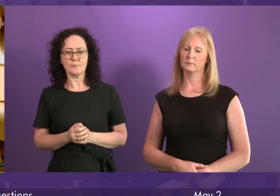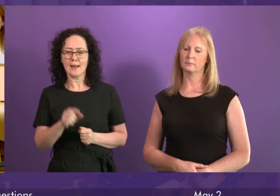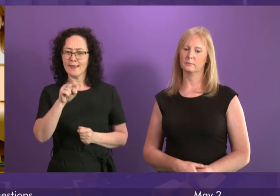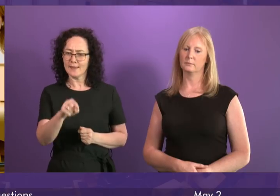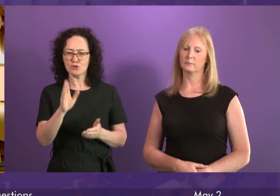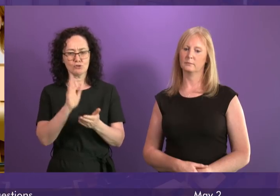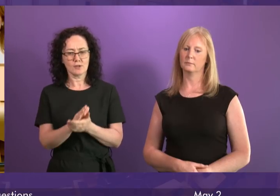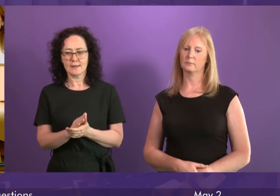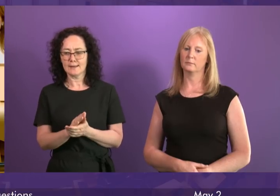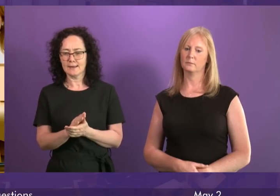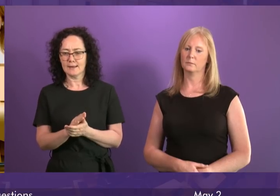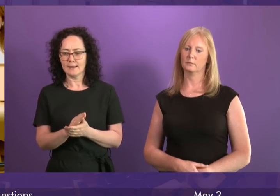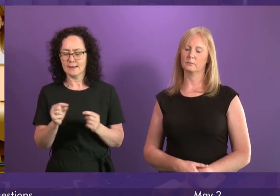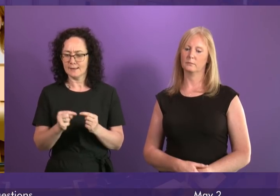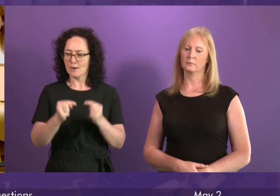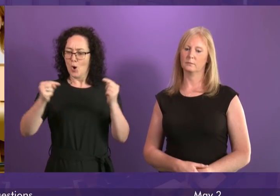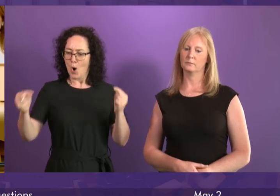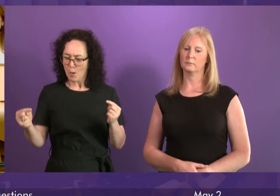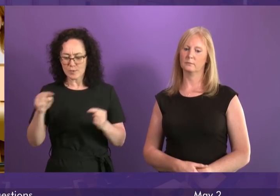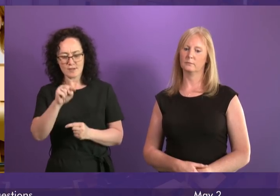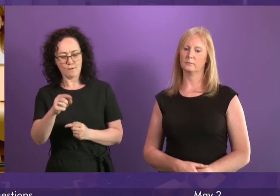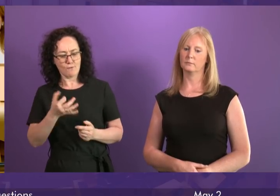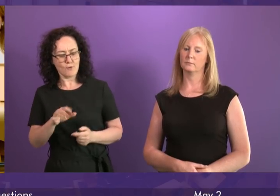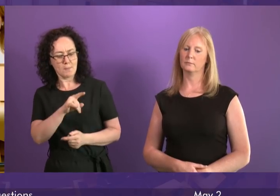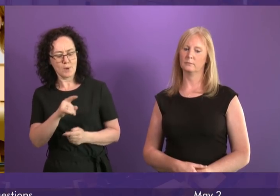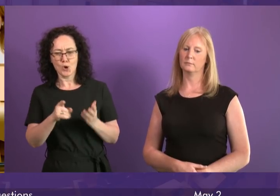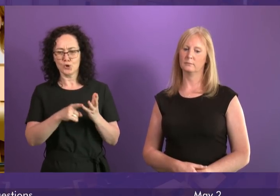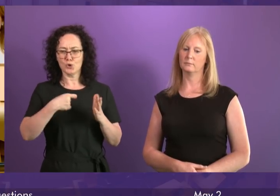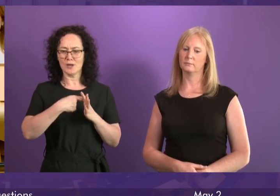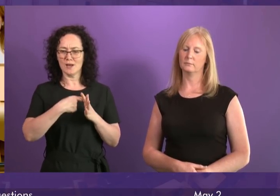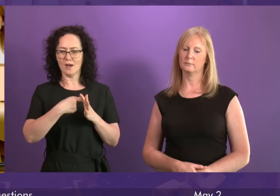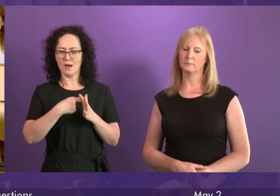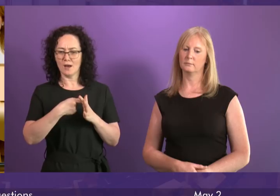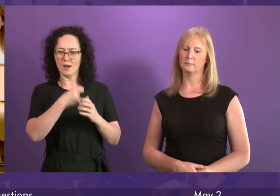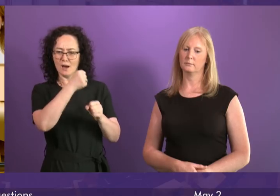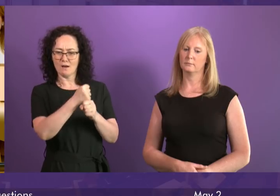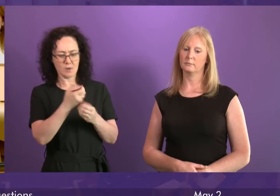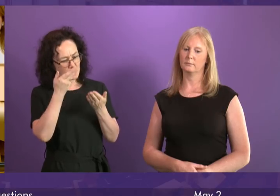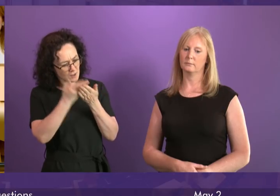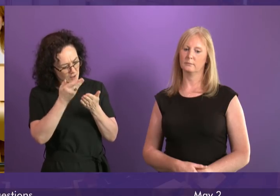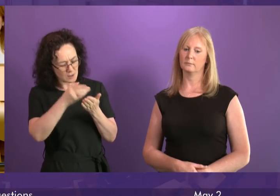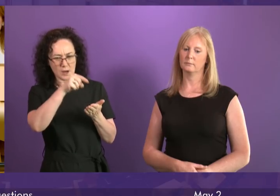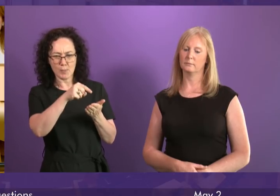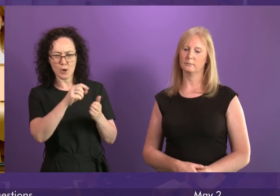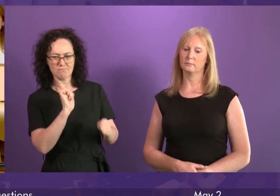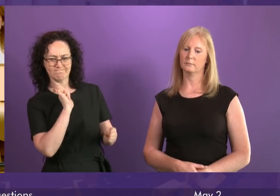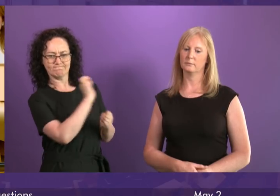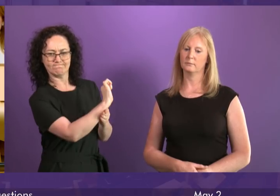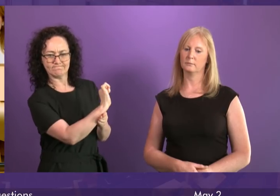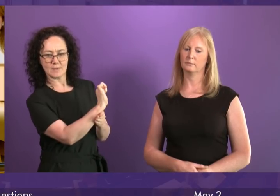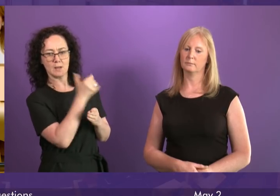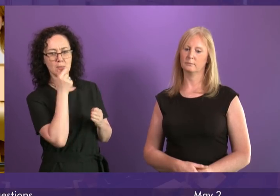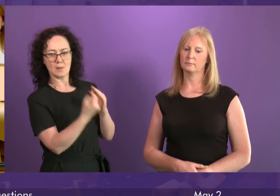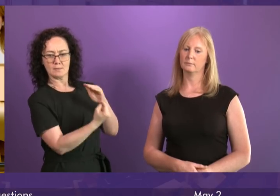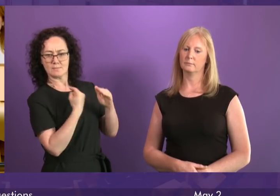catastrophic effect of the UK government's obsession with ending free movement and the effect that could have on small businesses and our general